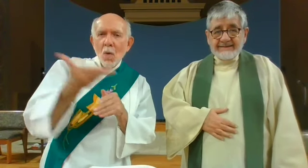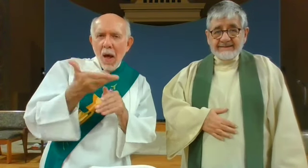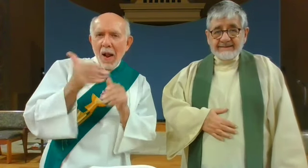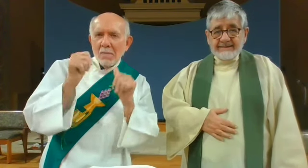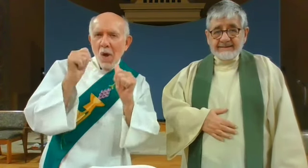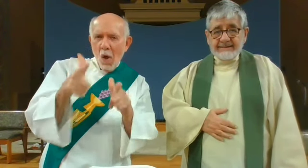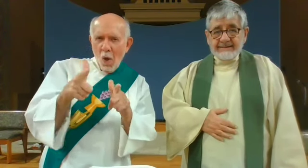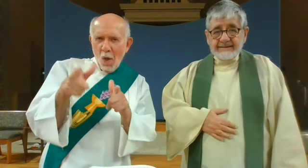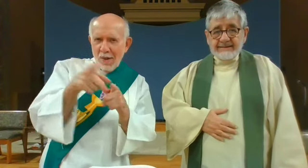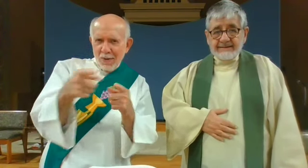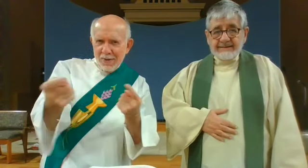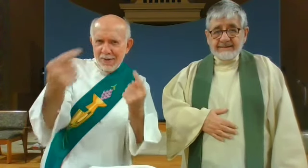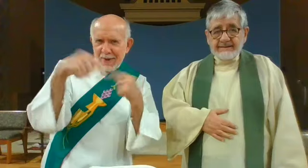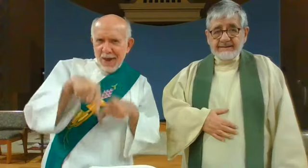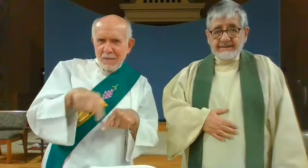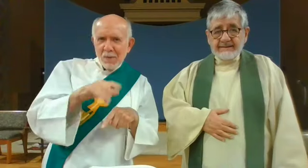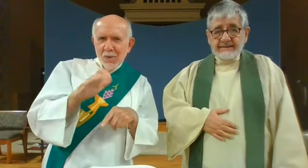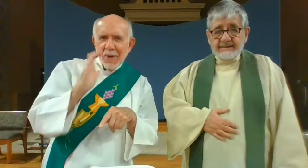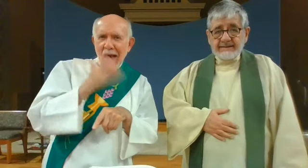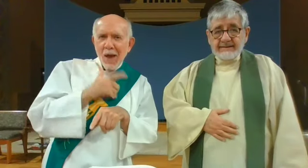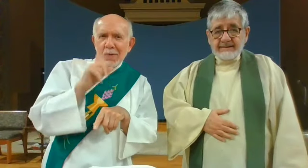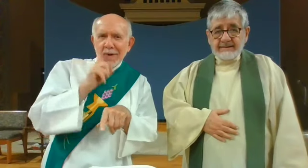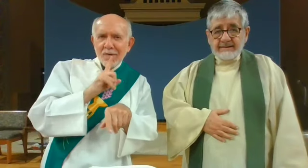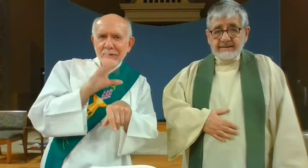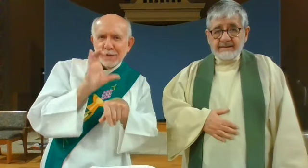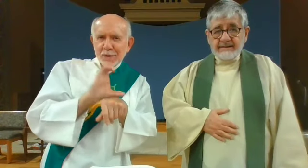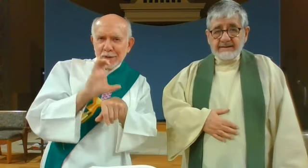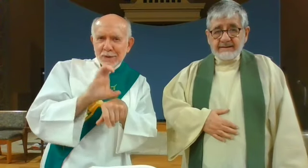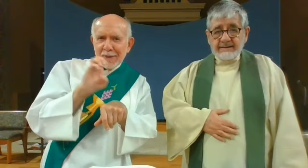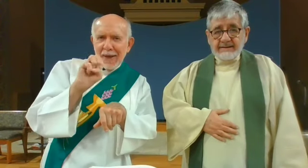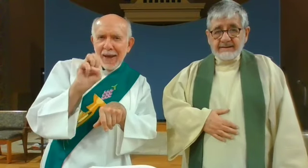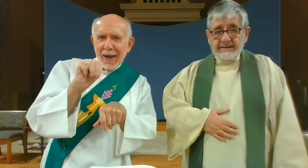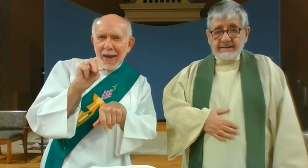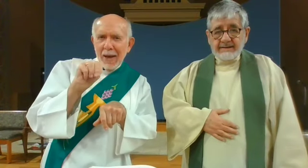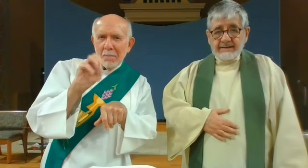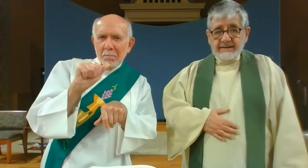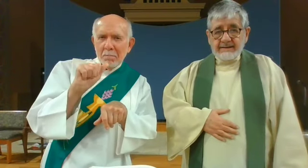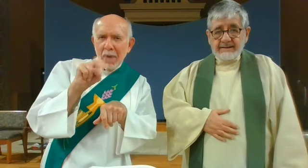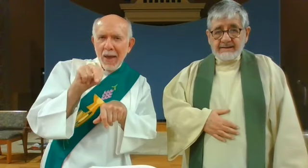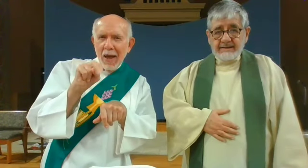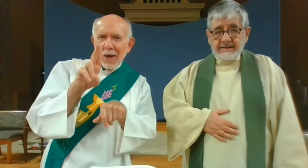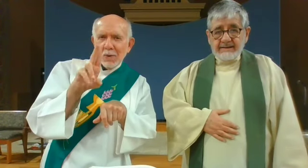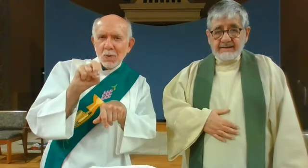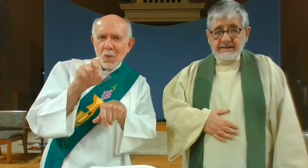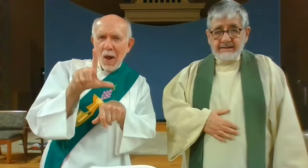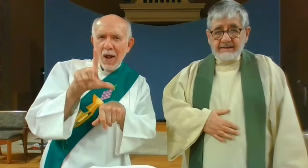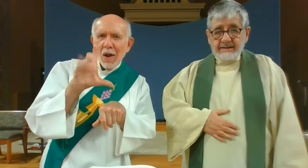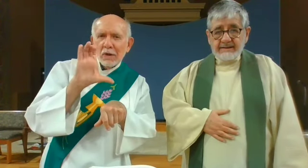welcome to all who have come to Emanuel Church of the Deaf